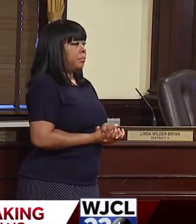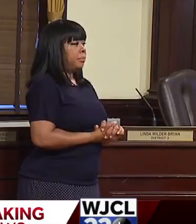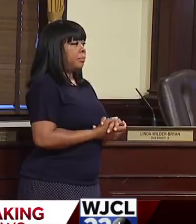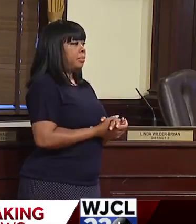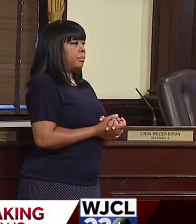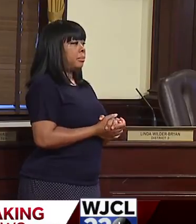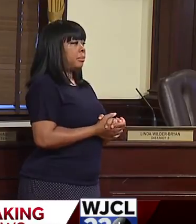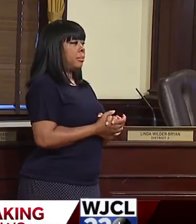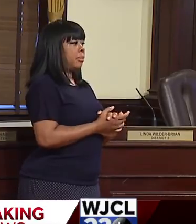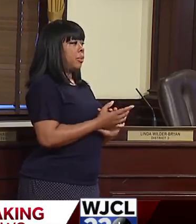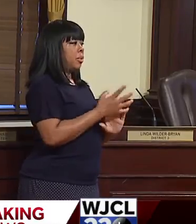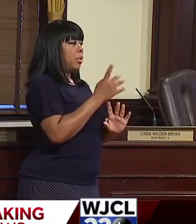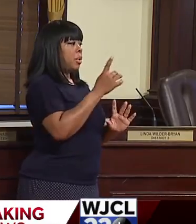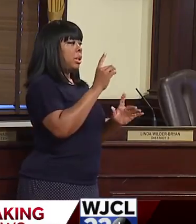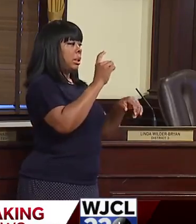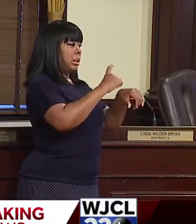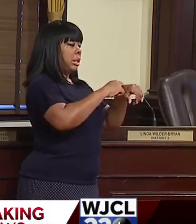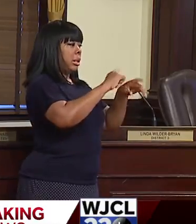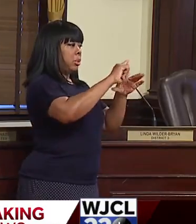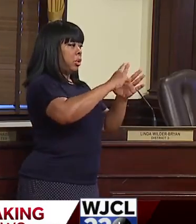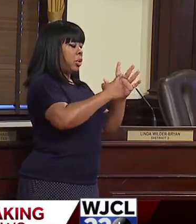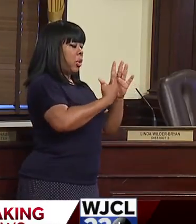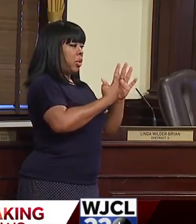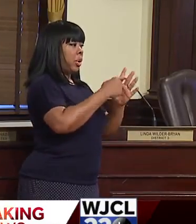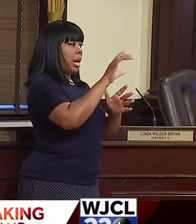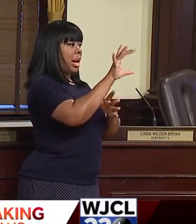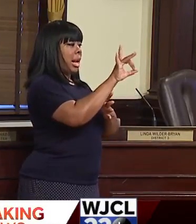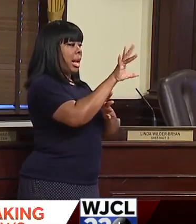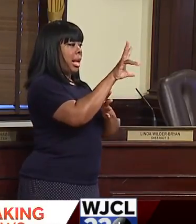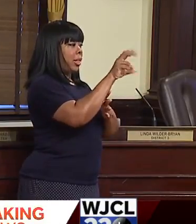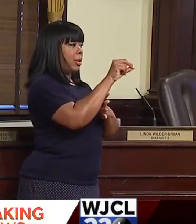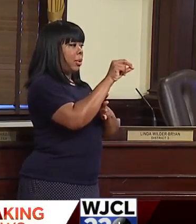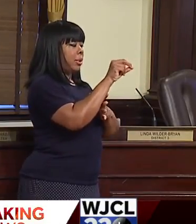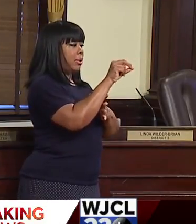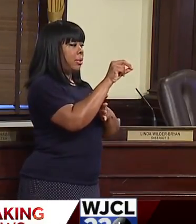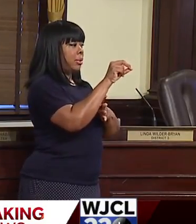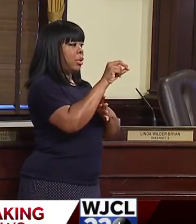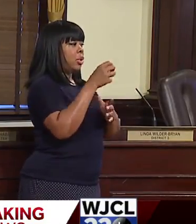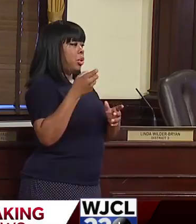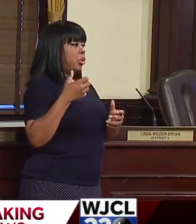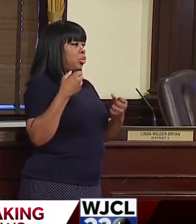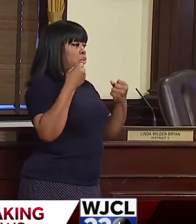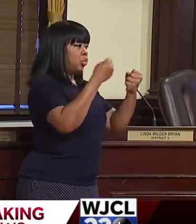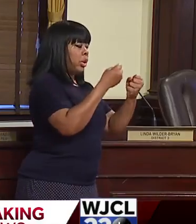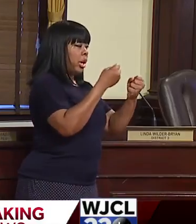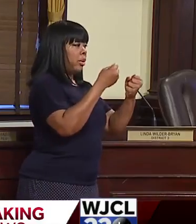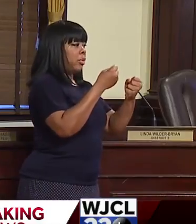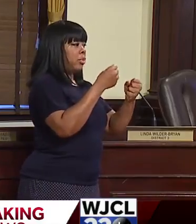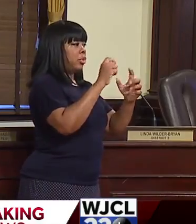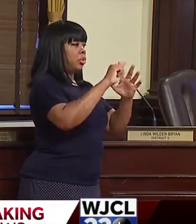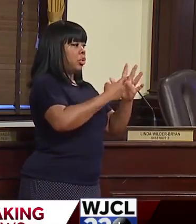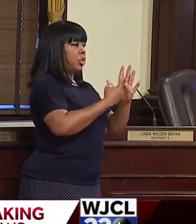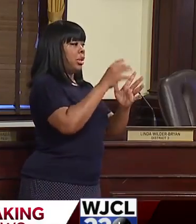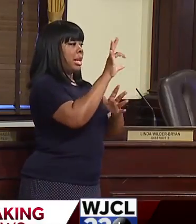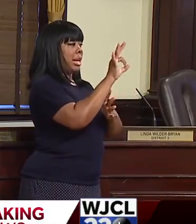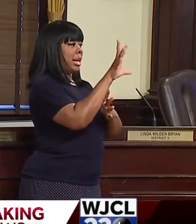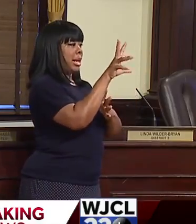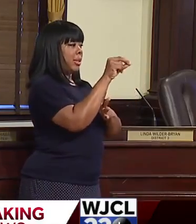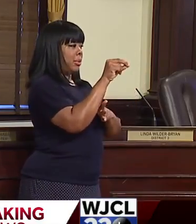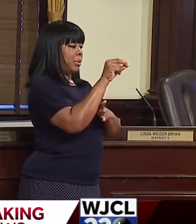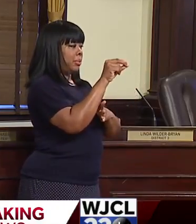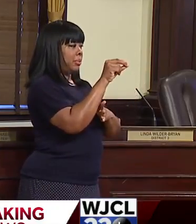Walk-up testing will begin at 8 30 and drive-through testing starts around 9 30.